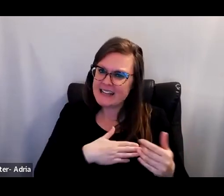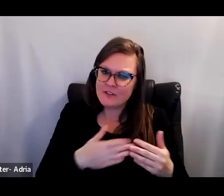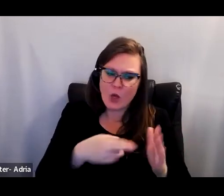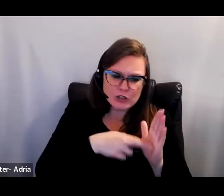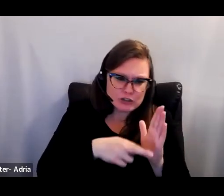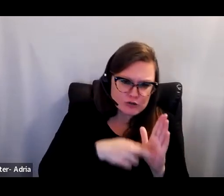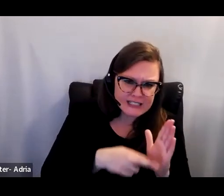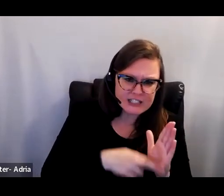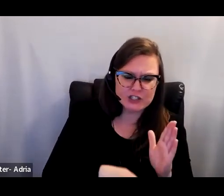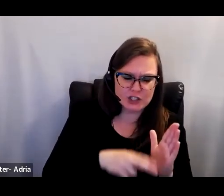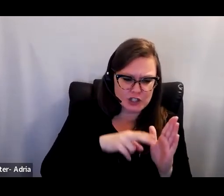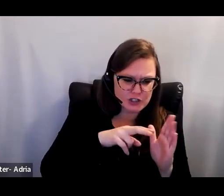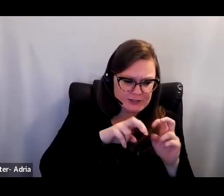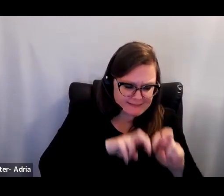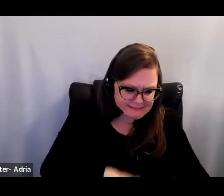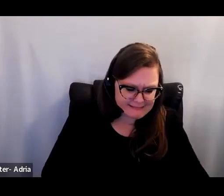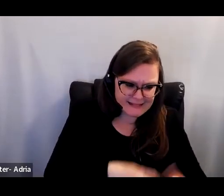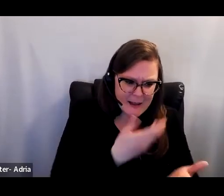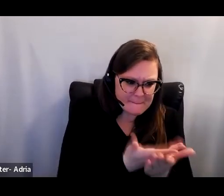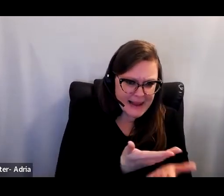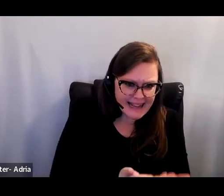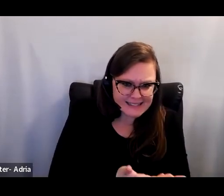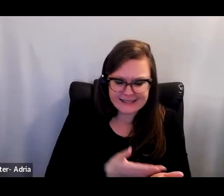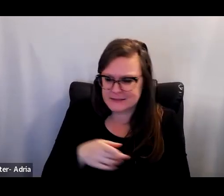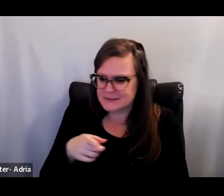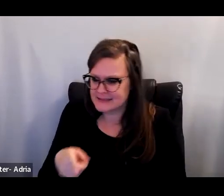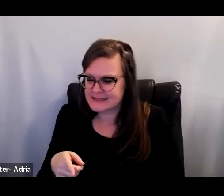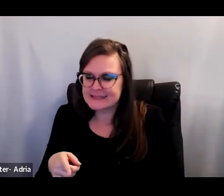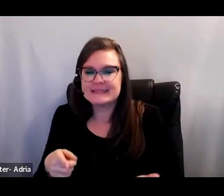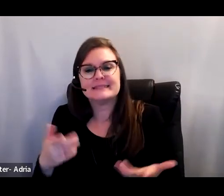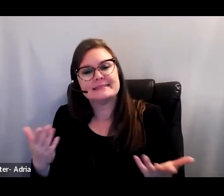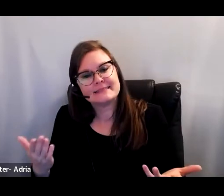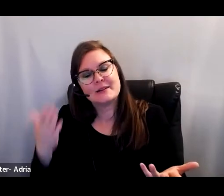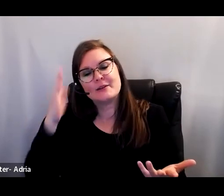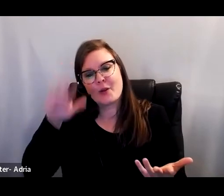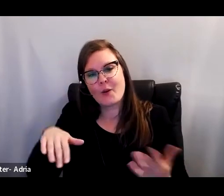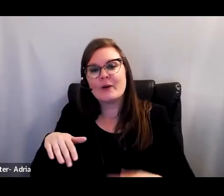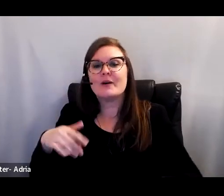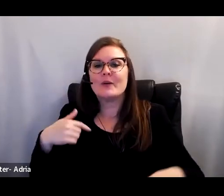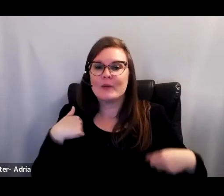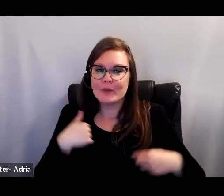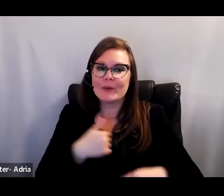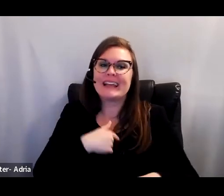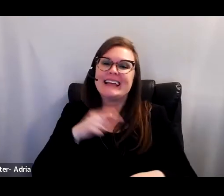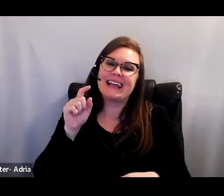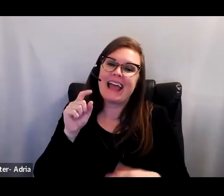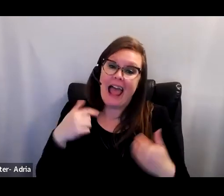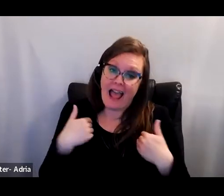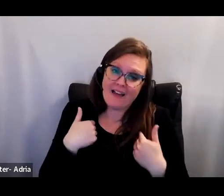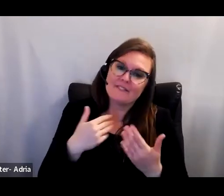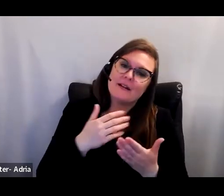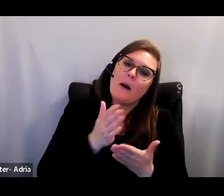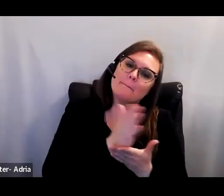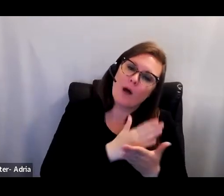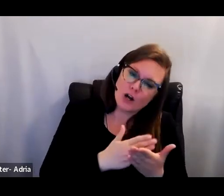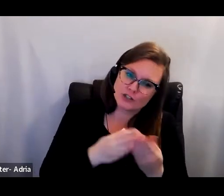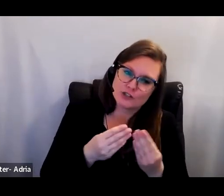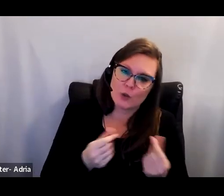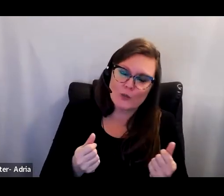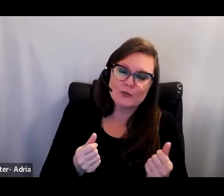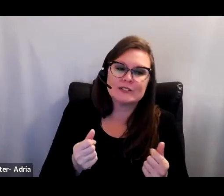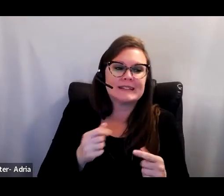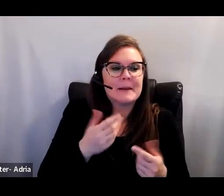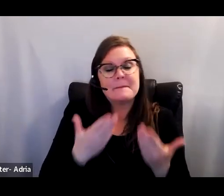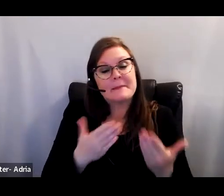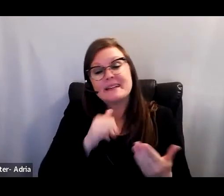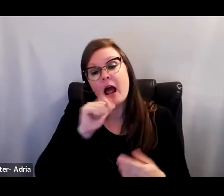documenting their ill effects. While not a panacea, RPPs offer a partial solution. For a number of years, several